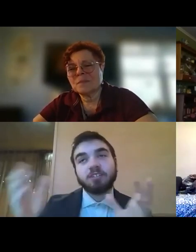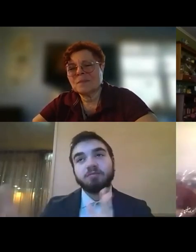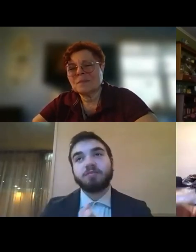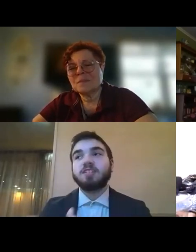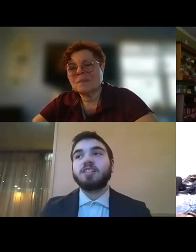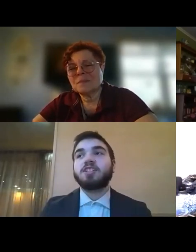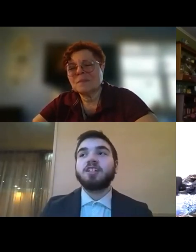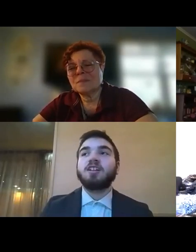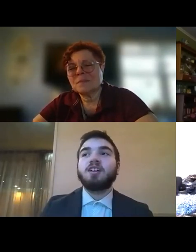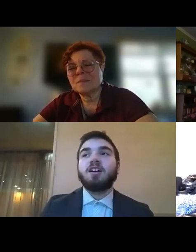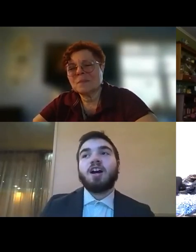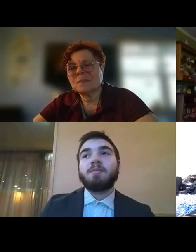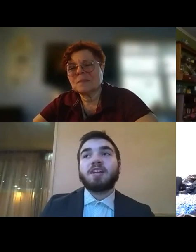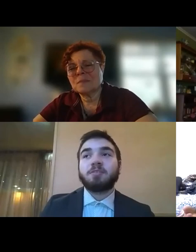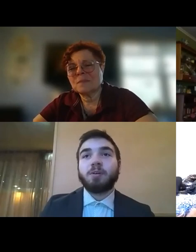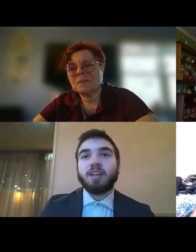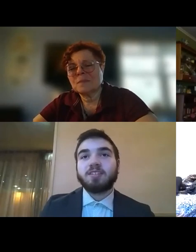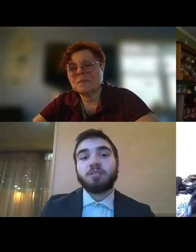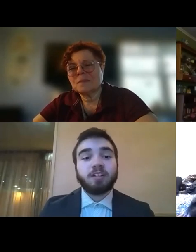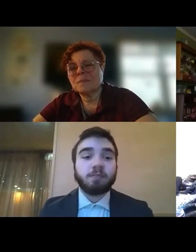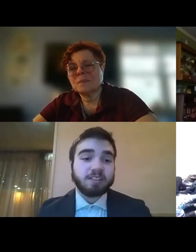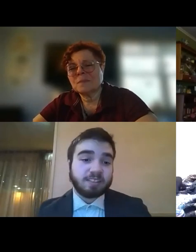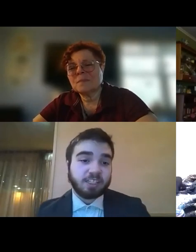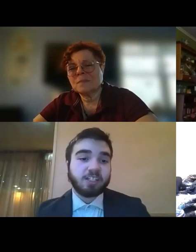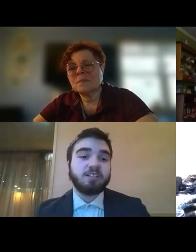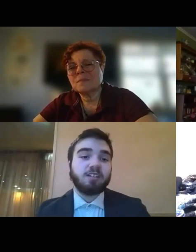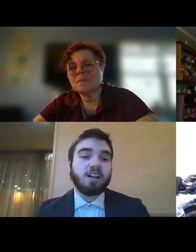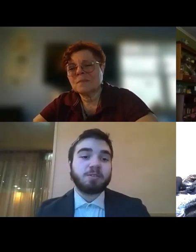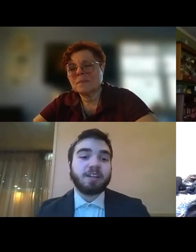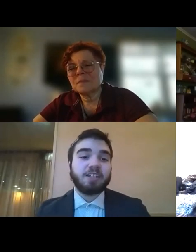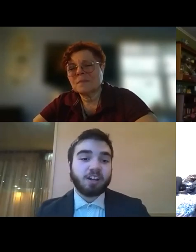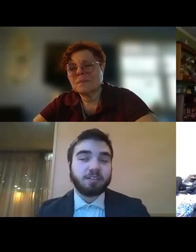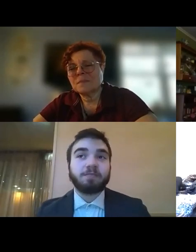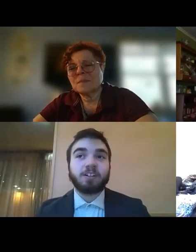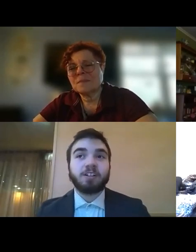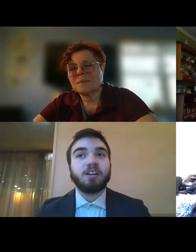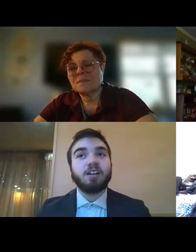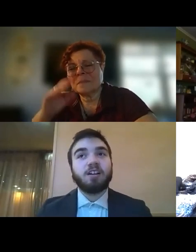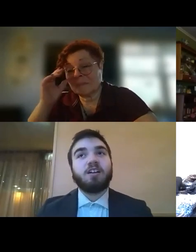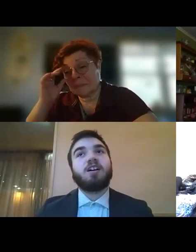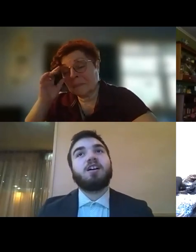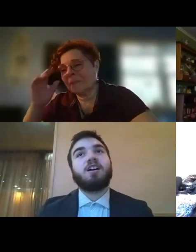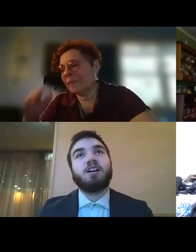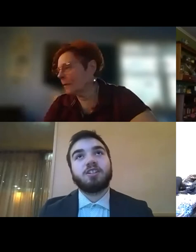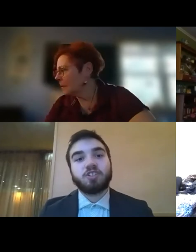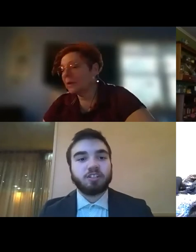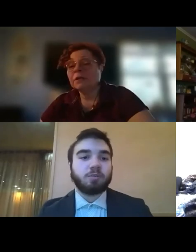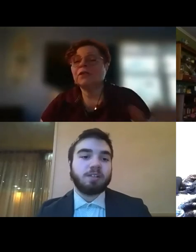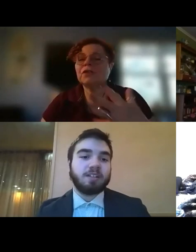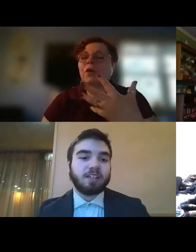first teacher. And then I took both ASL 3 and 4 as a senior. So I had jot them for 120 minutes. So